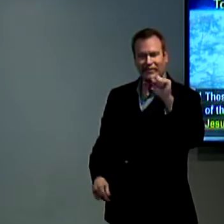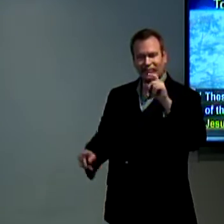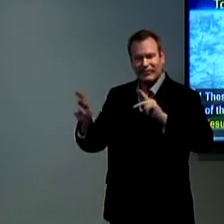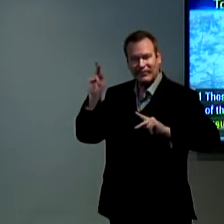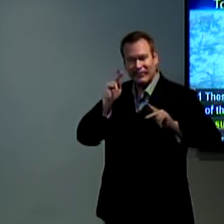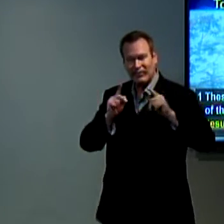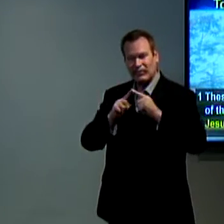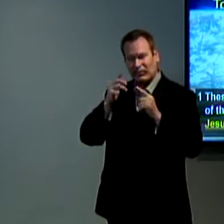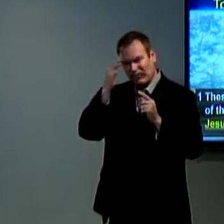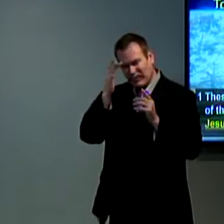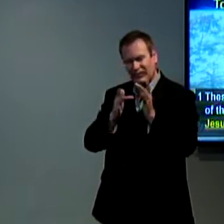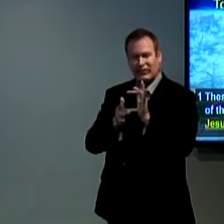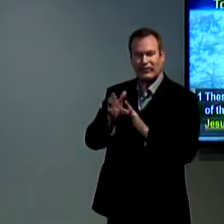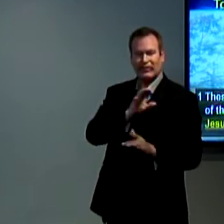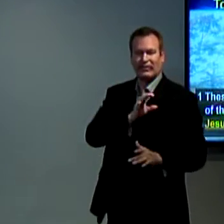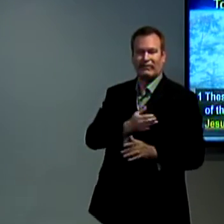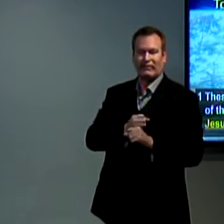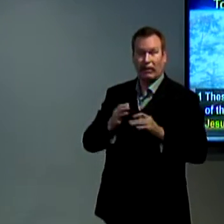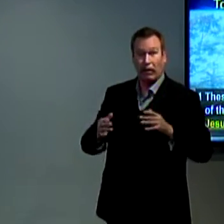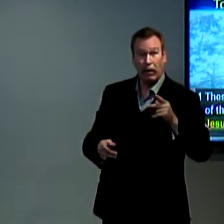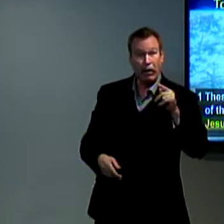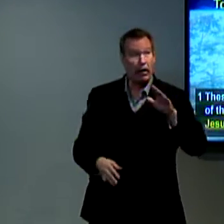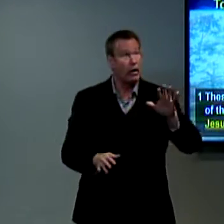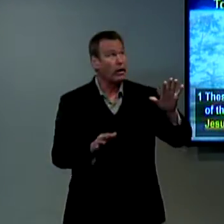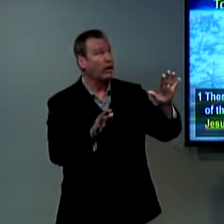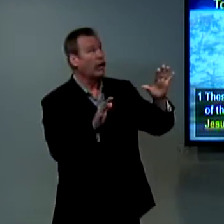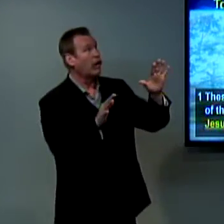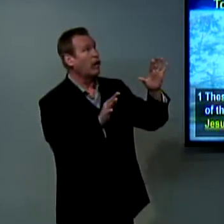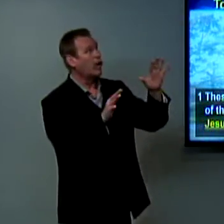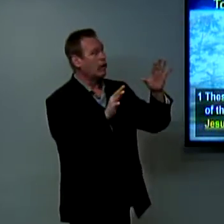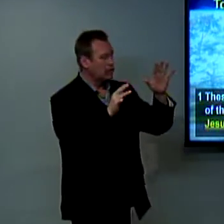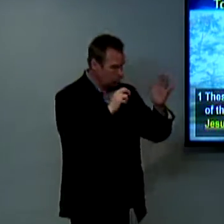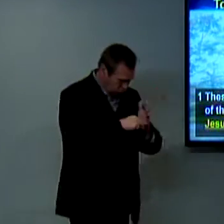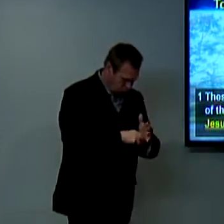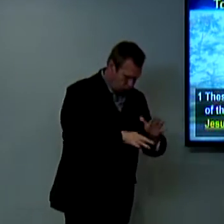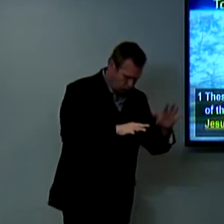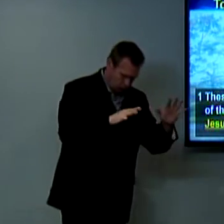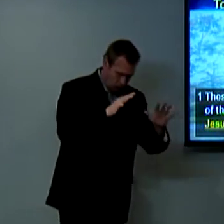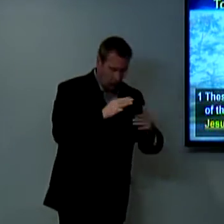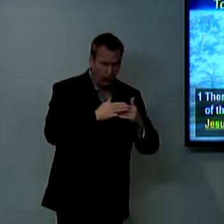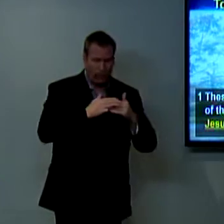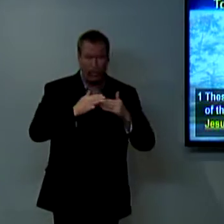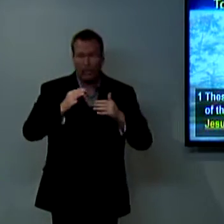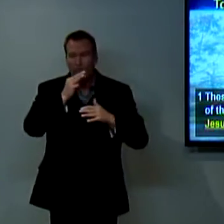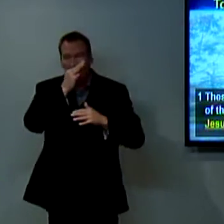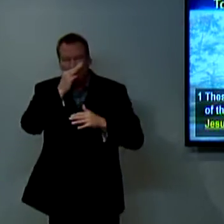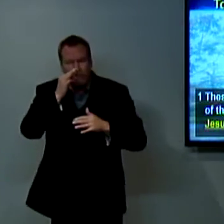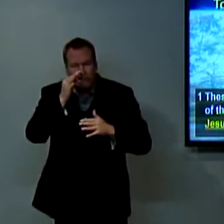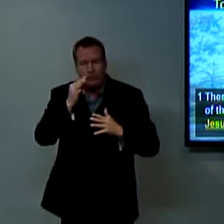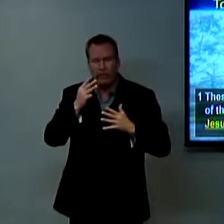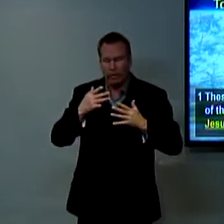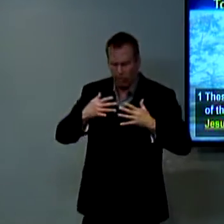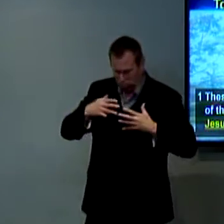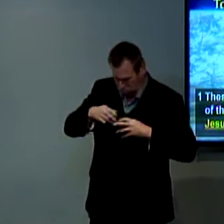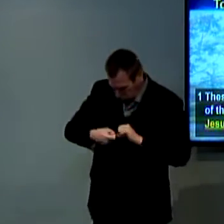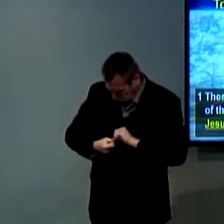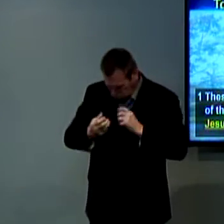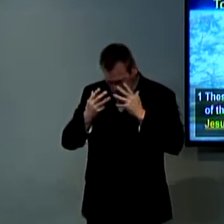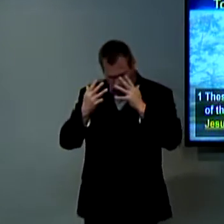to the Gentiles. So that the Gentiles would know Jesus Christ and be saved. So Paul fell on his knees. He fasted for